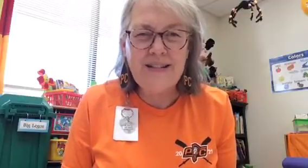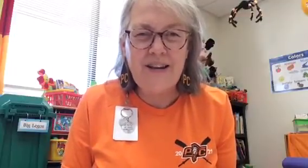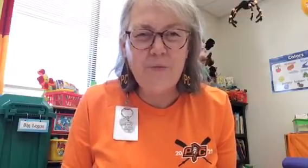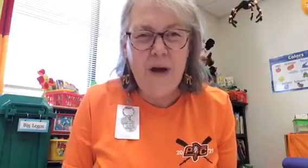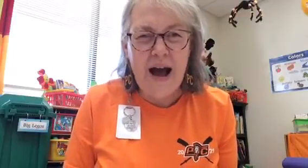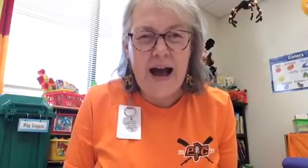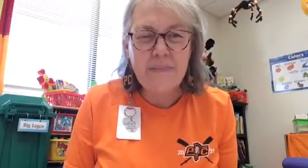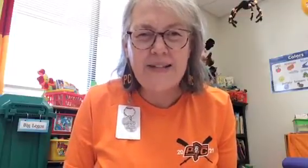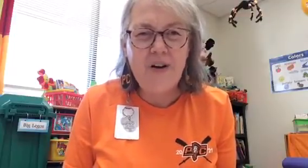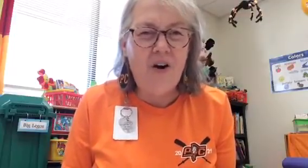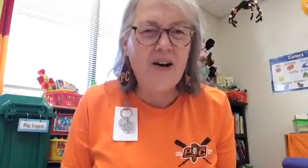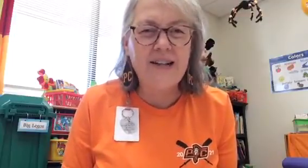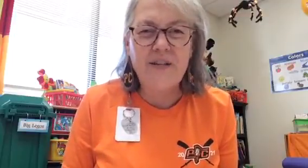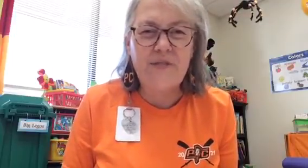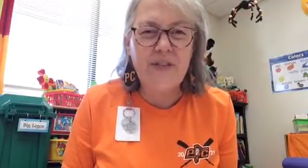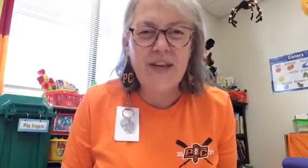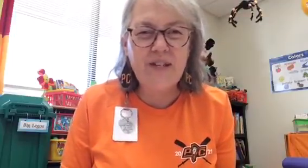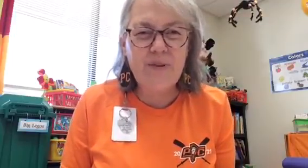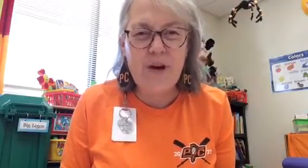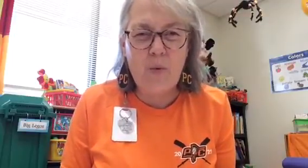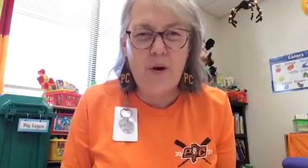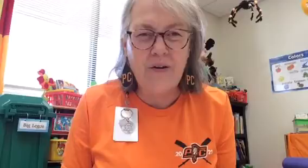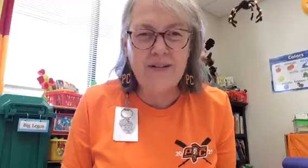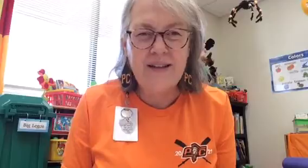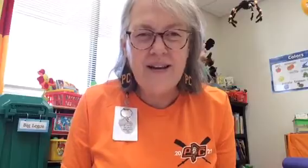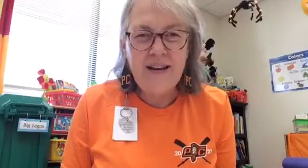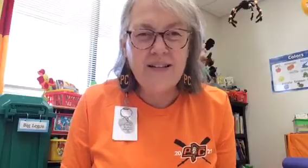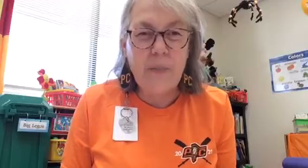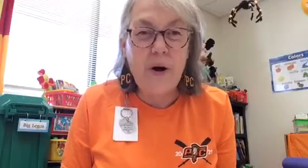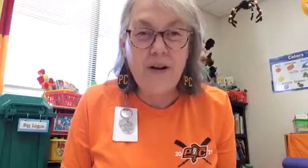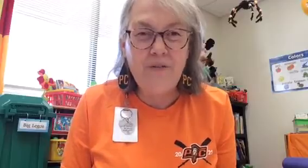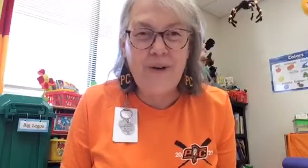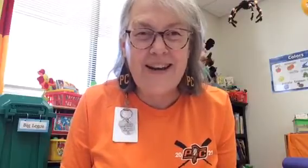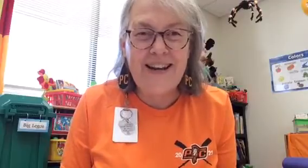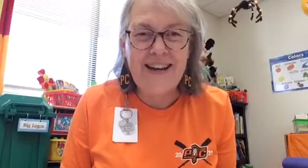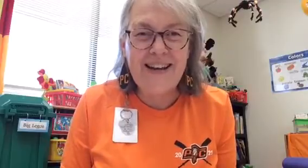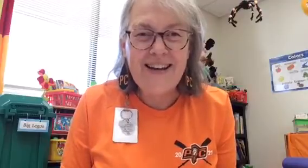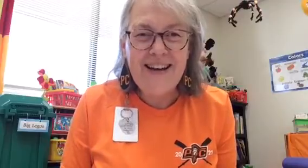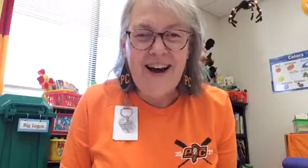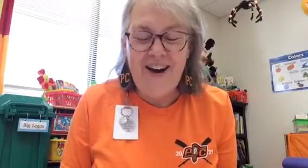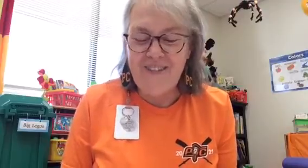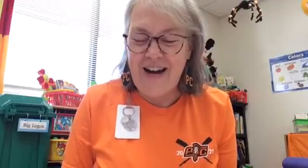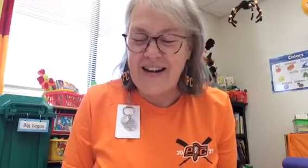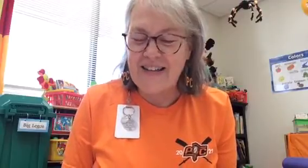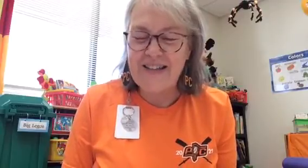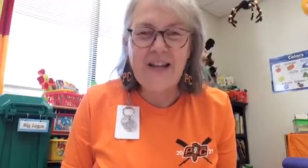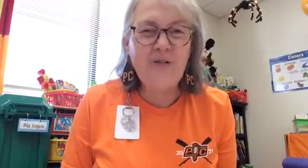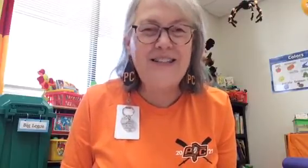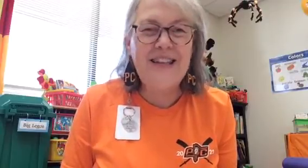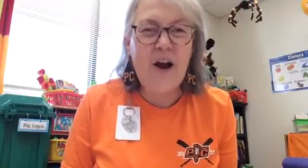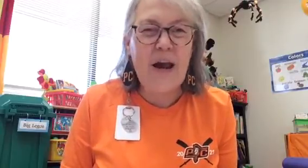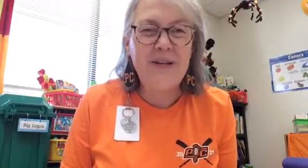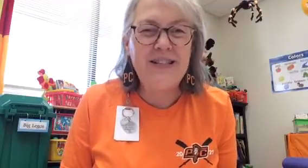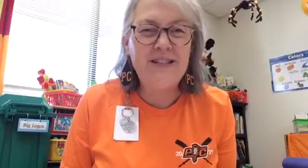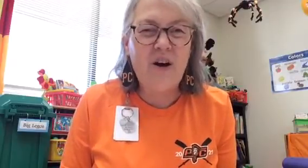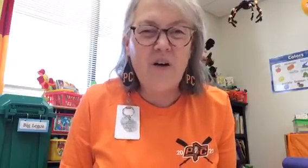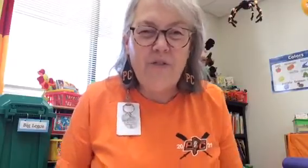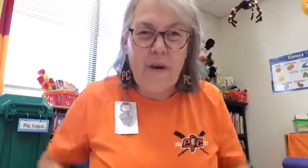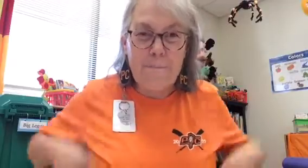and rhymes and all kinds of fun things with our words. It's a part of reading. Alright, let's go. Let's sing our ABC song, From